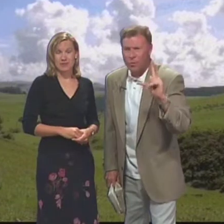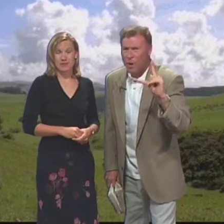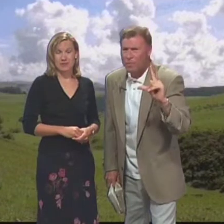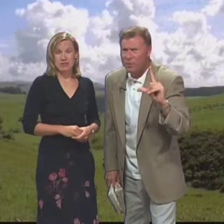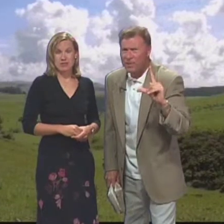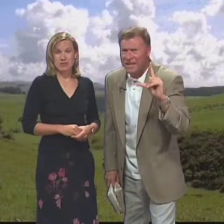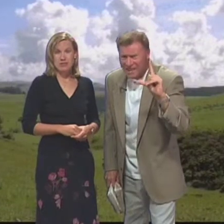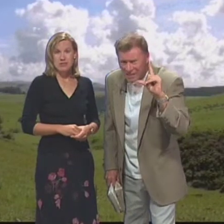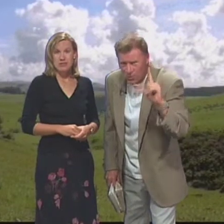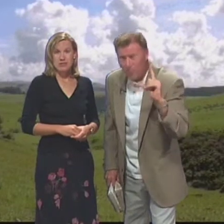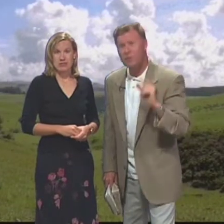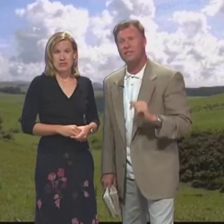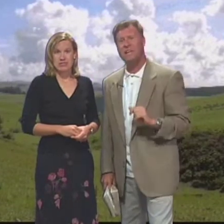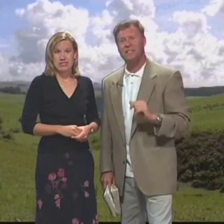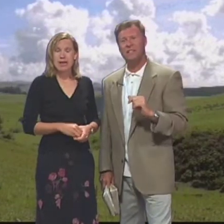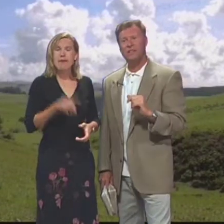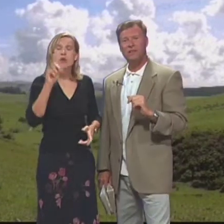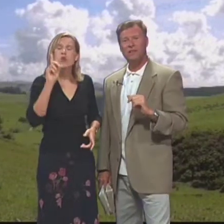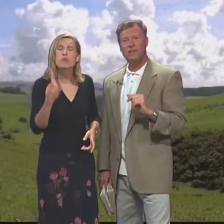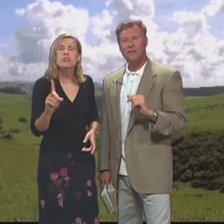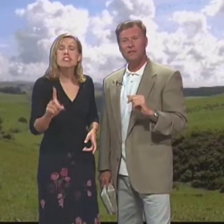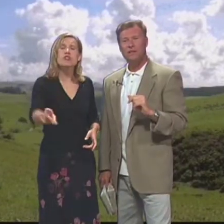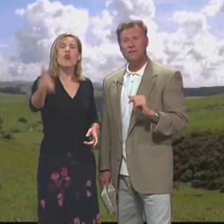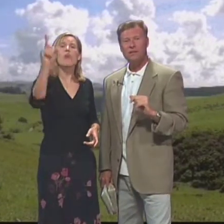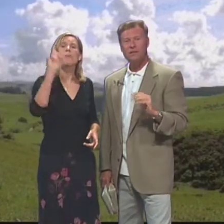know, the 1%, less than 1%